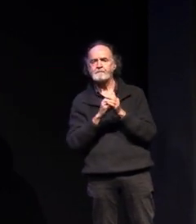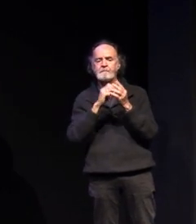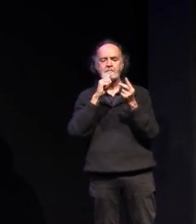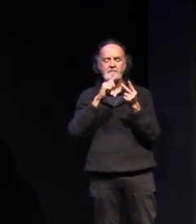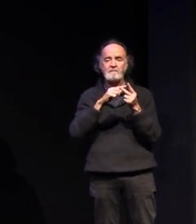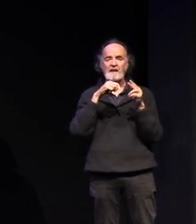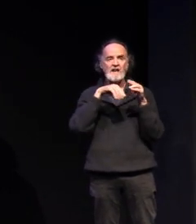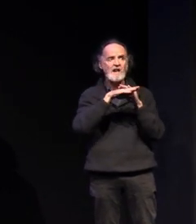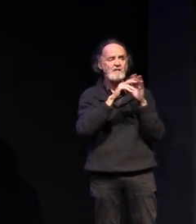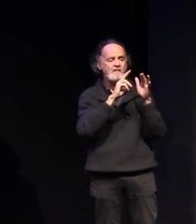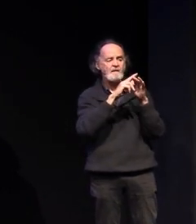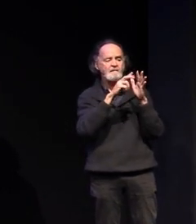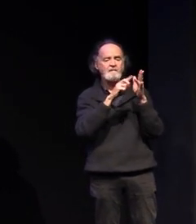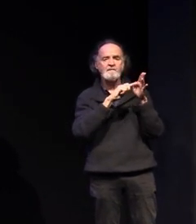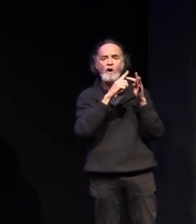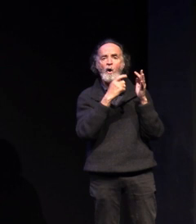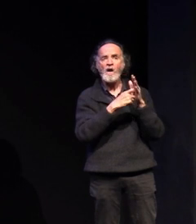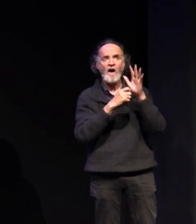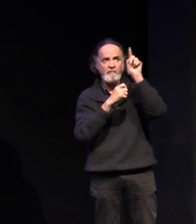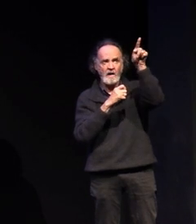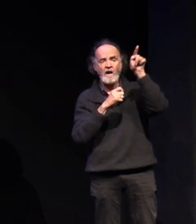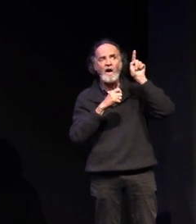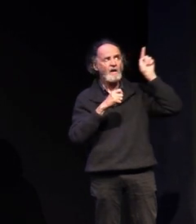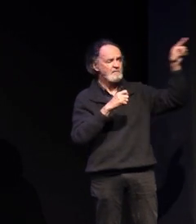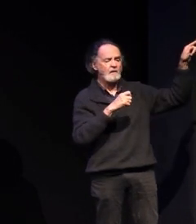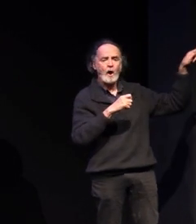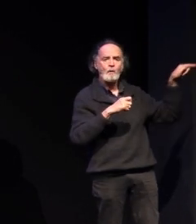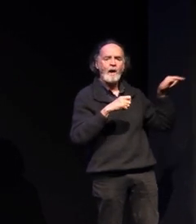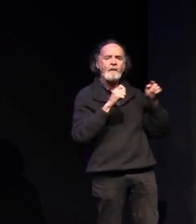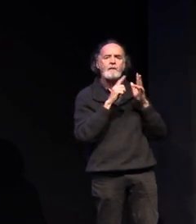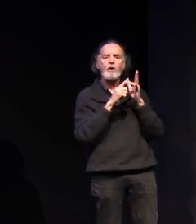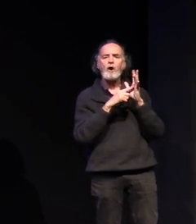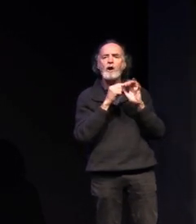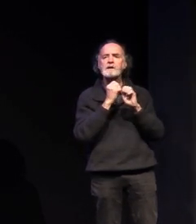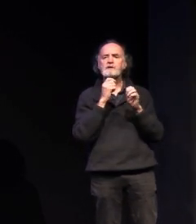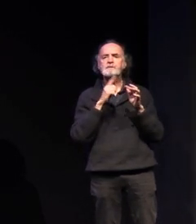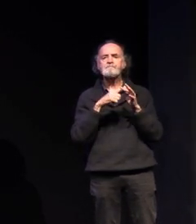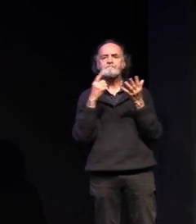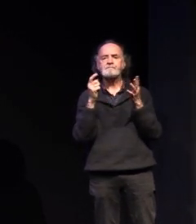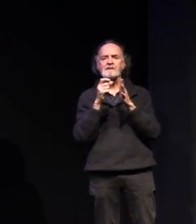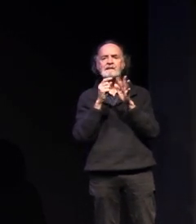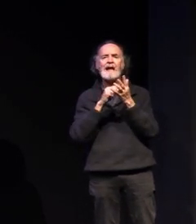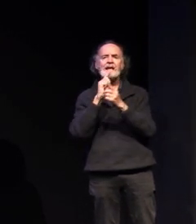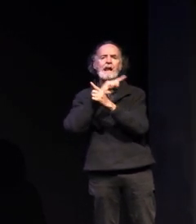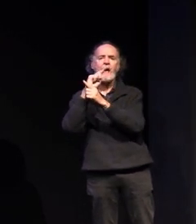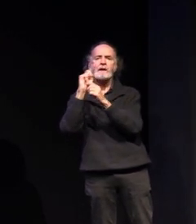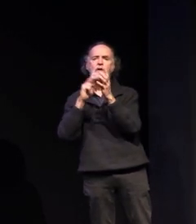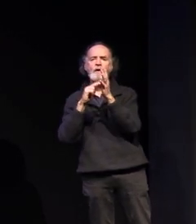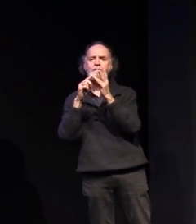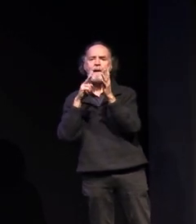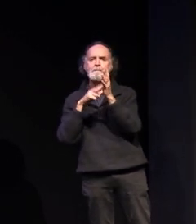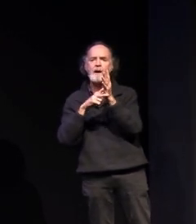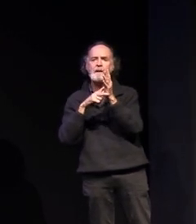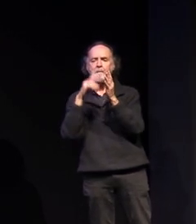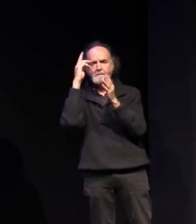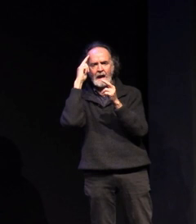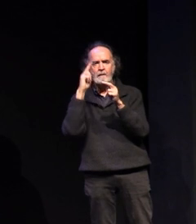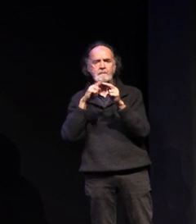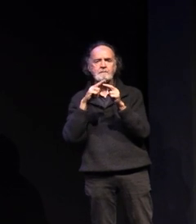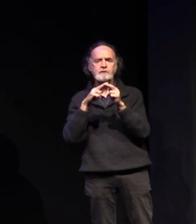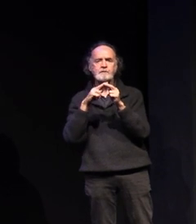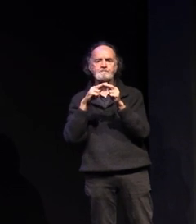as well as in some of the other areas across the college the dates uh later in november there for the parent information session